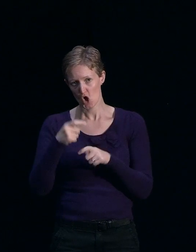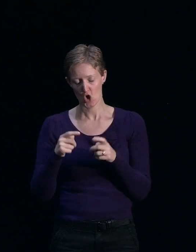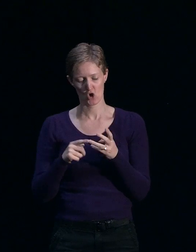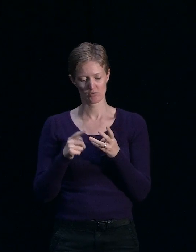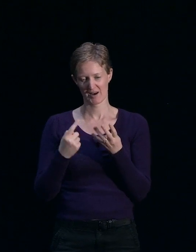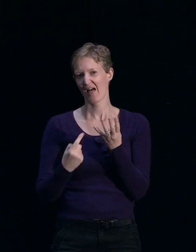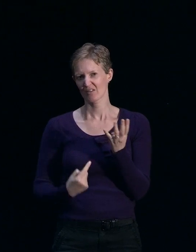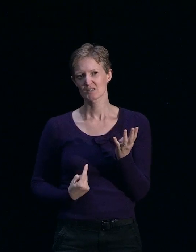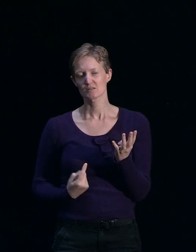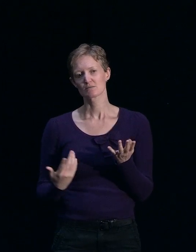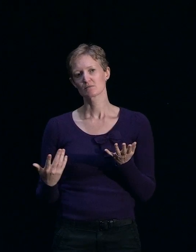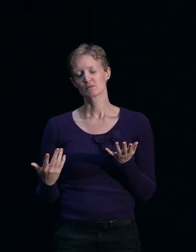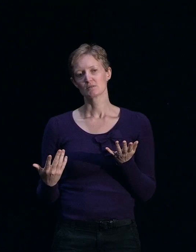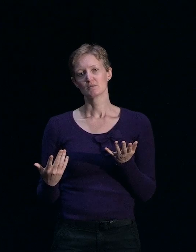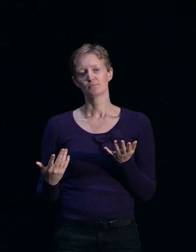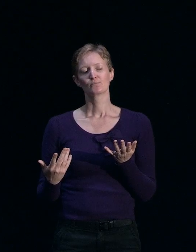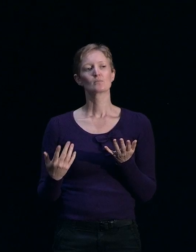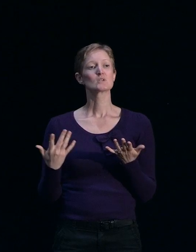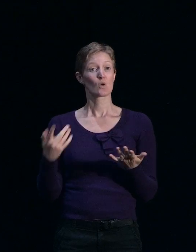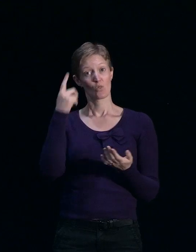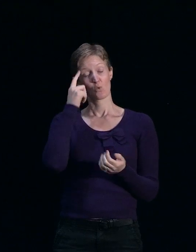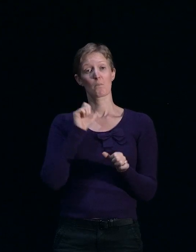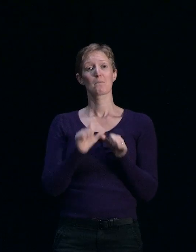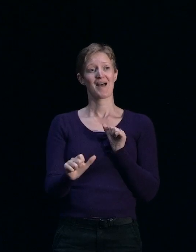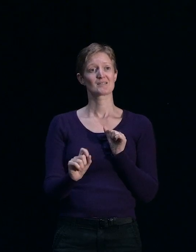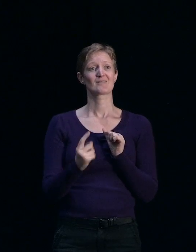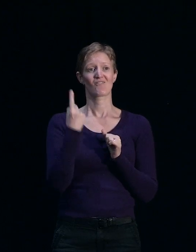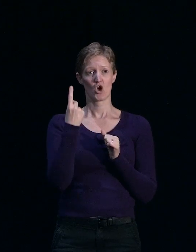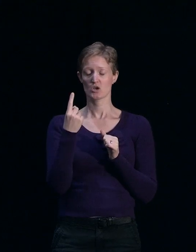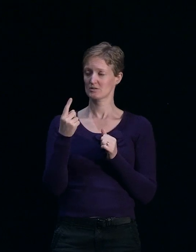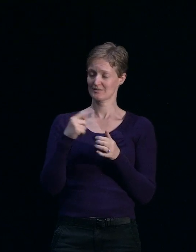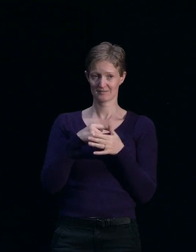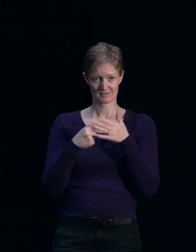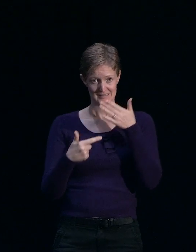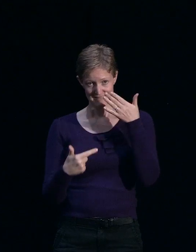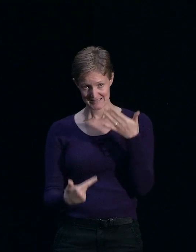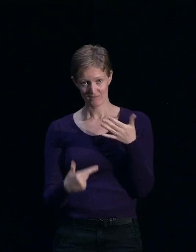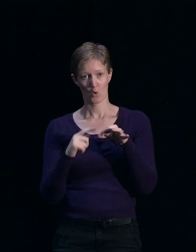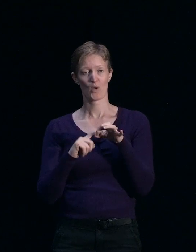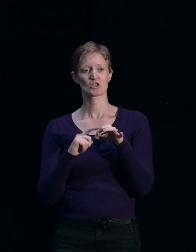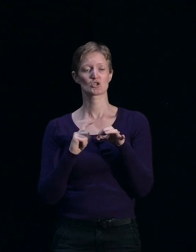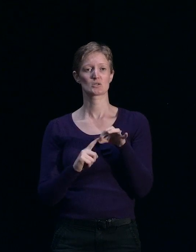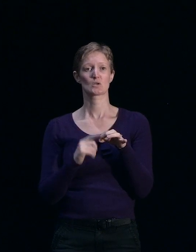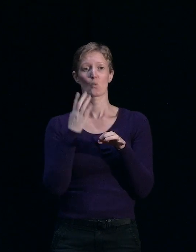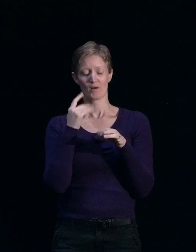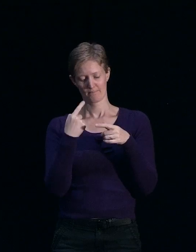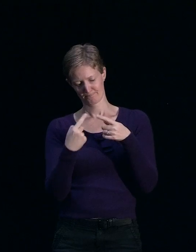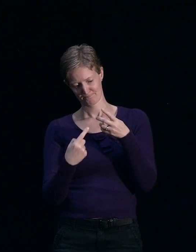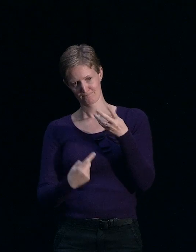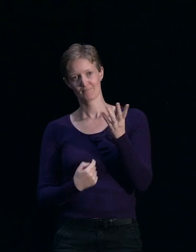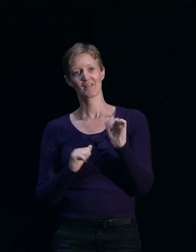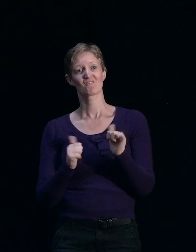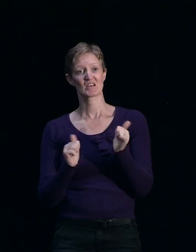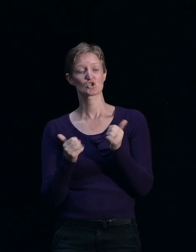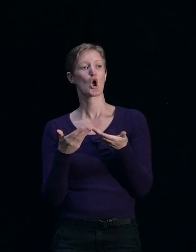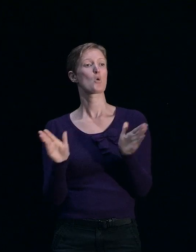that people are facing. So I thought it would be very good if we start with that process and then once we've got through some of those, we'll